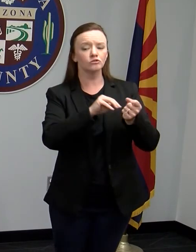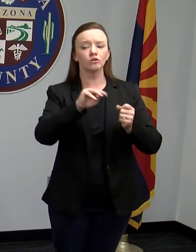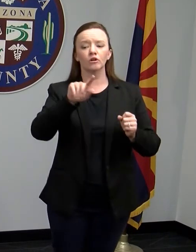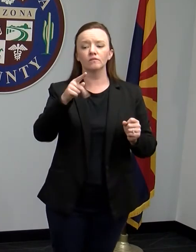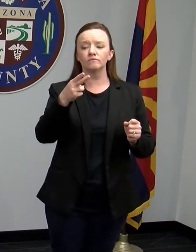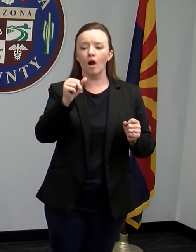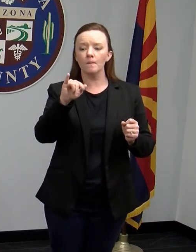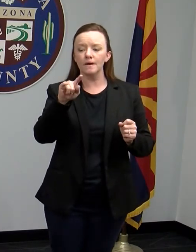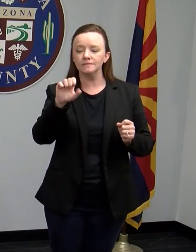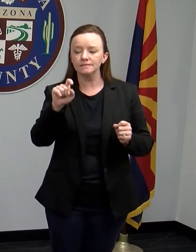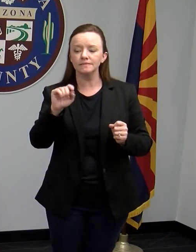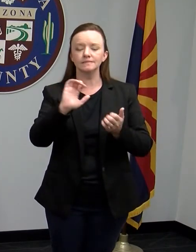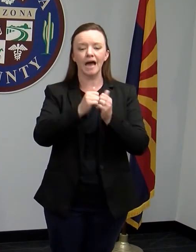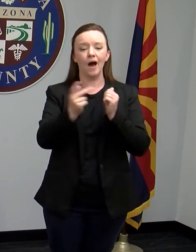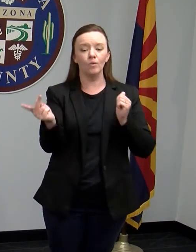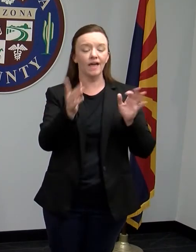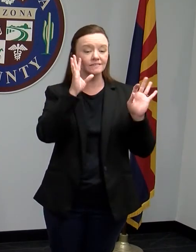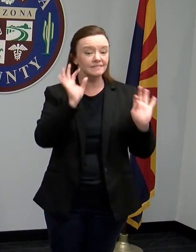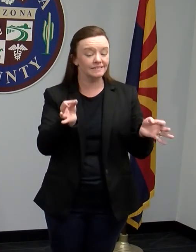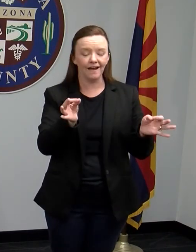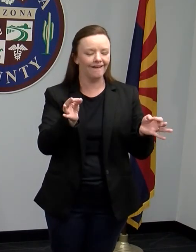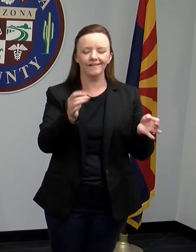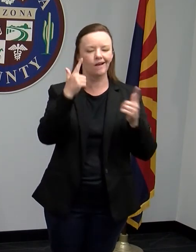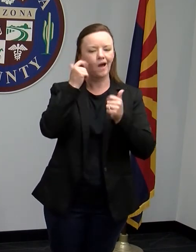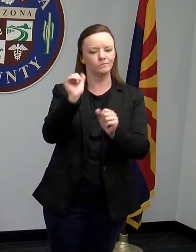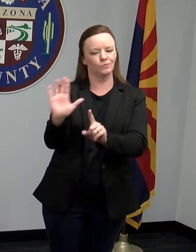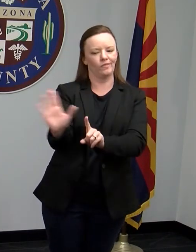those businesses. That would be a question for those businesses.